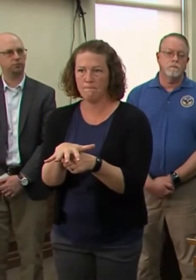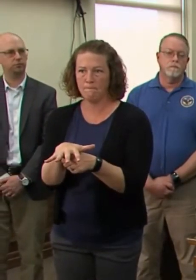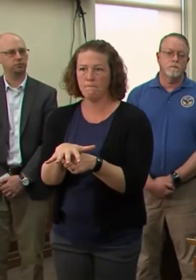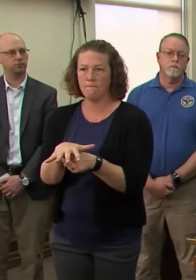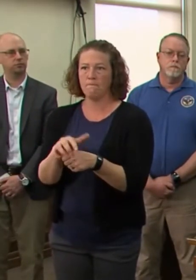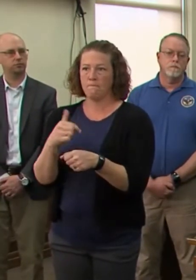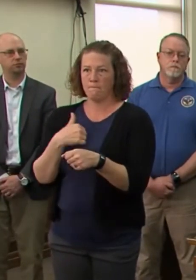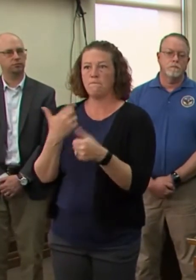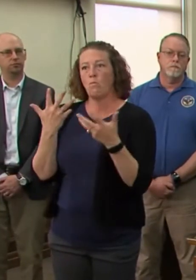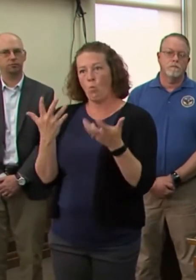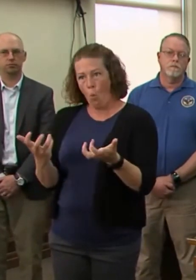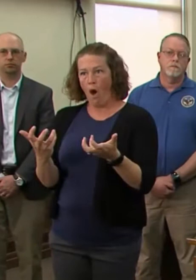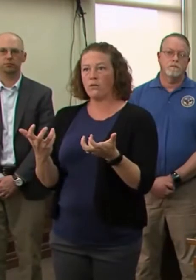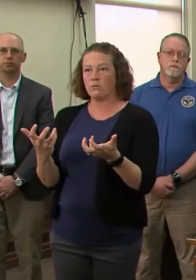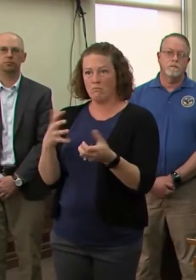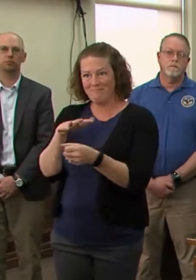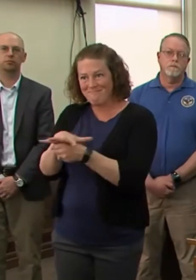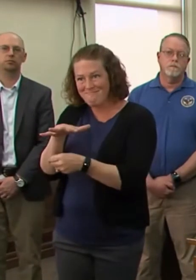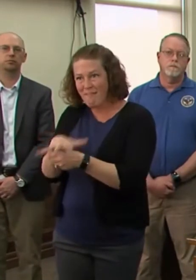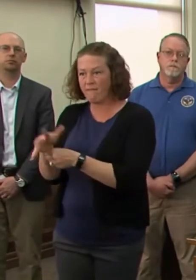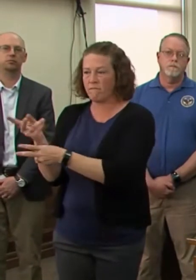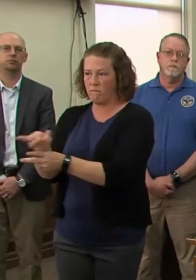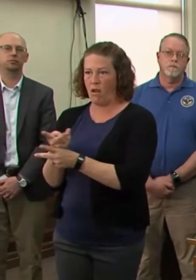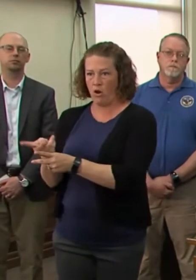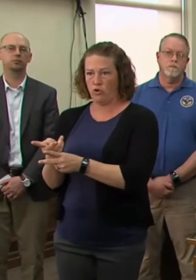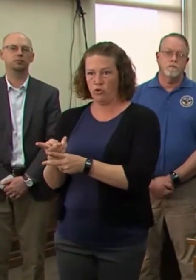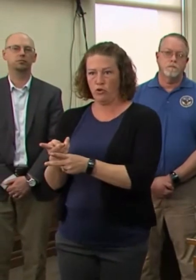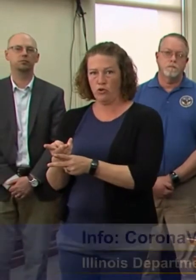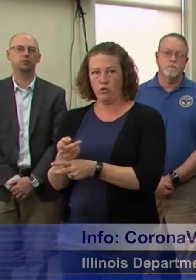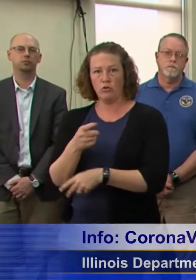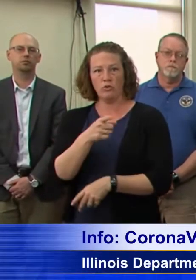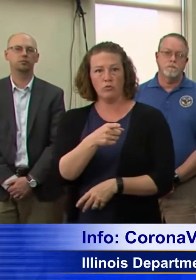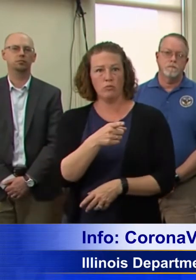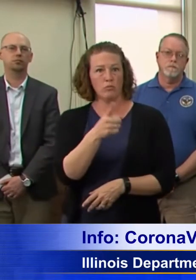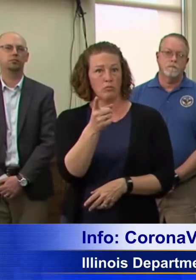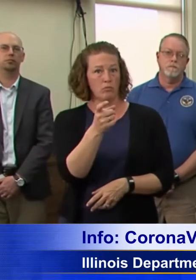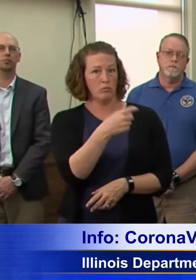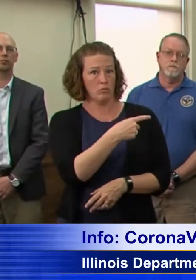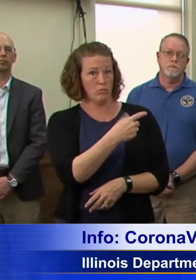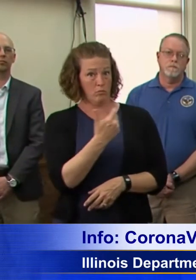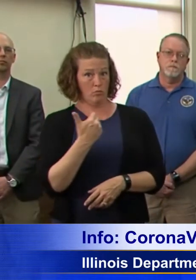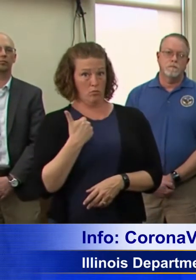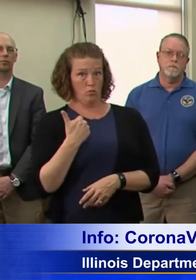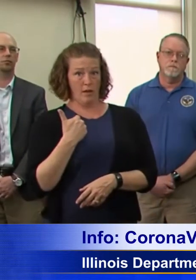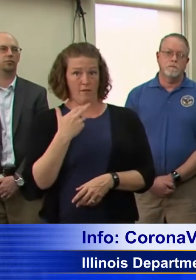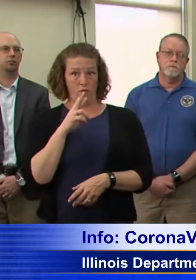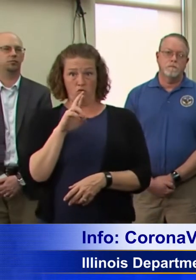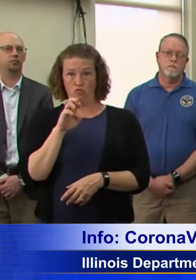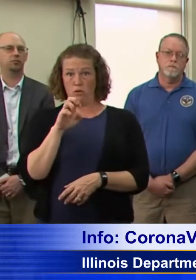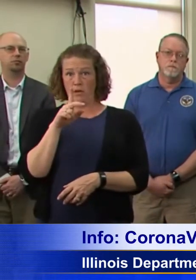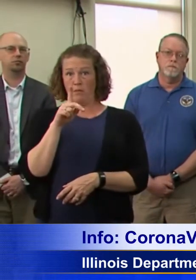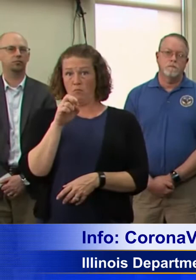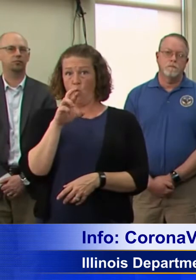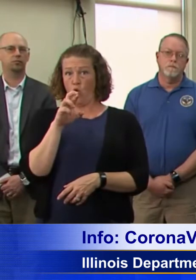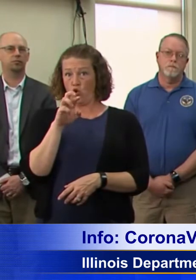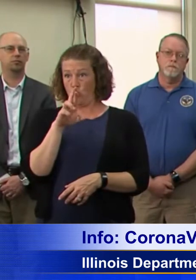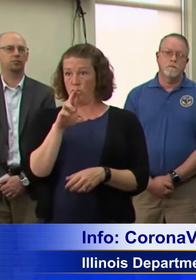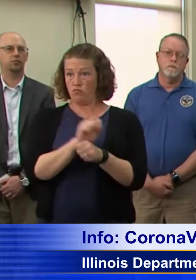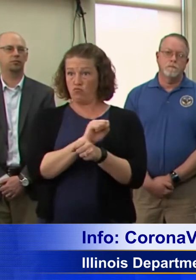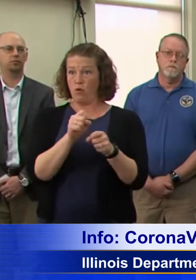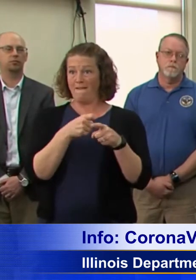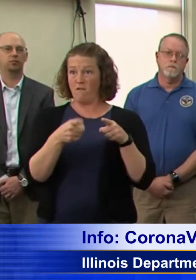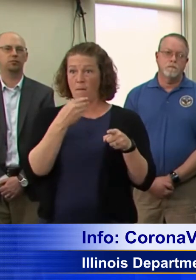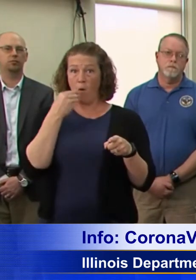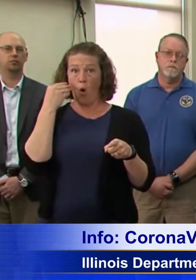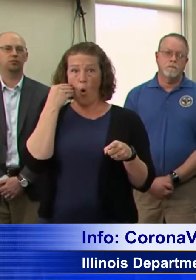they need during this crisis. Governor, we have questions from reporters, again, working from home. So if it's okay, I'd like to translate those to you. There are two. Of course. You're going to